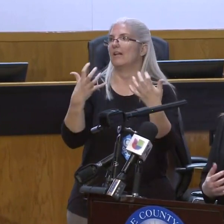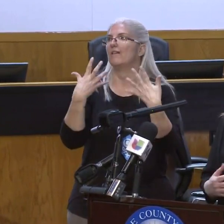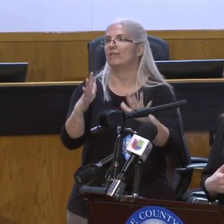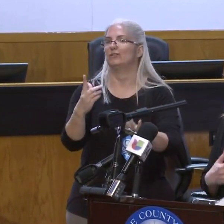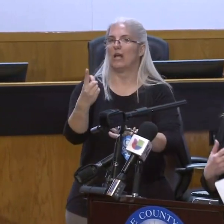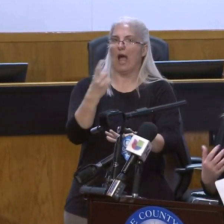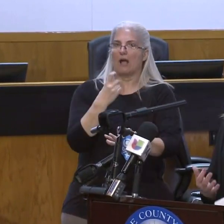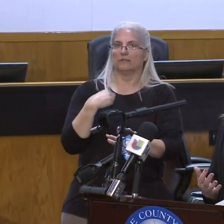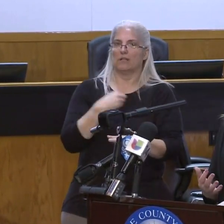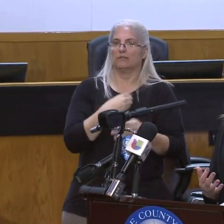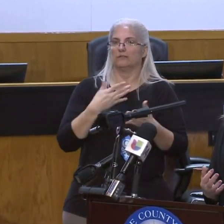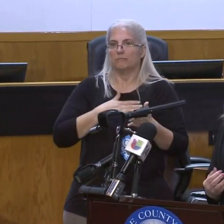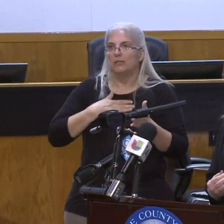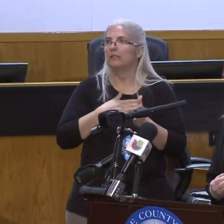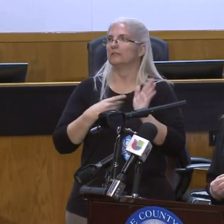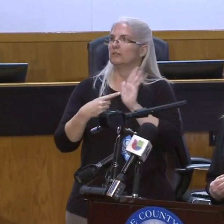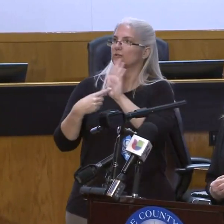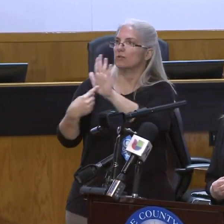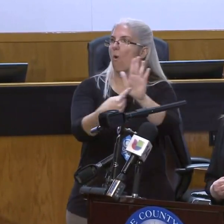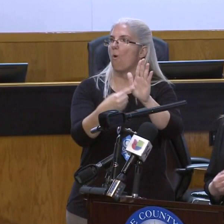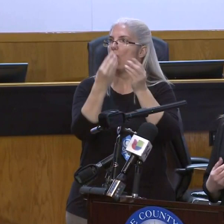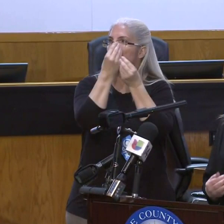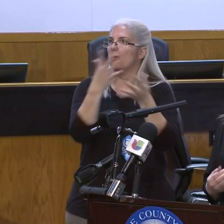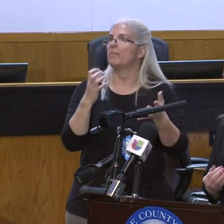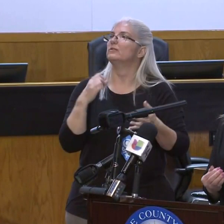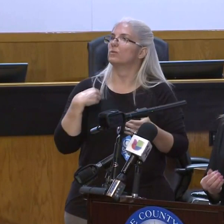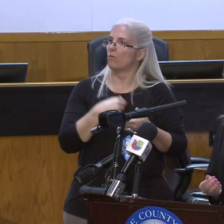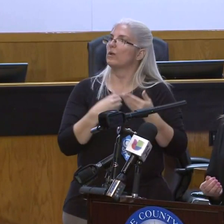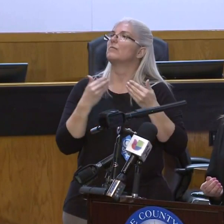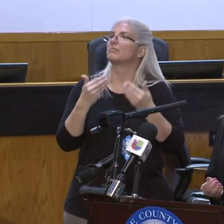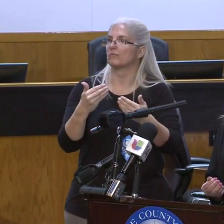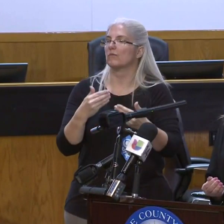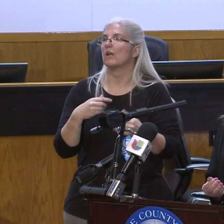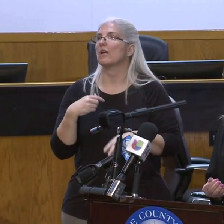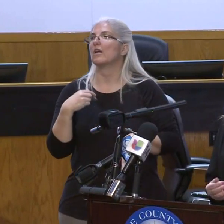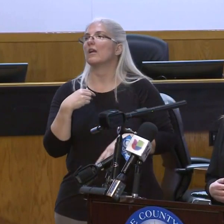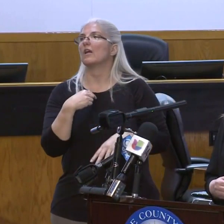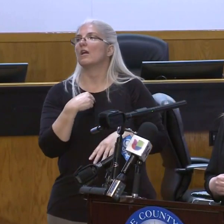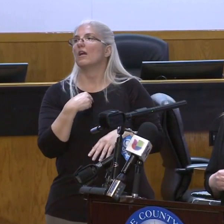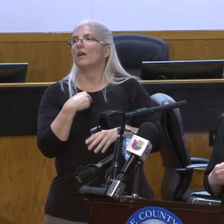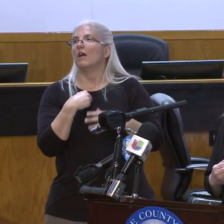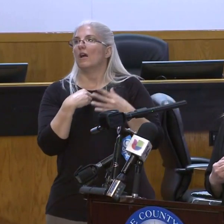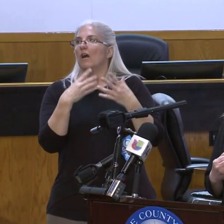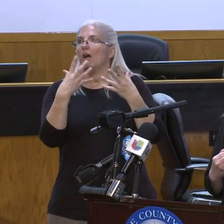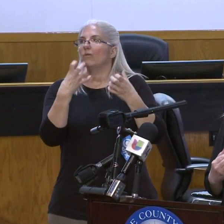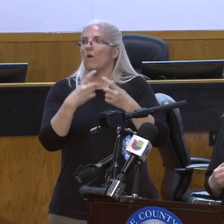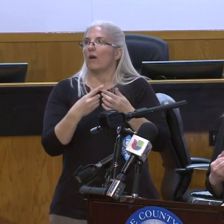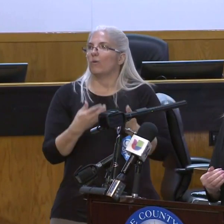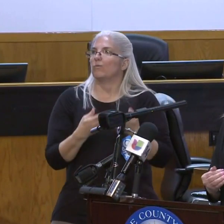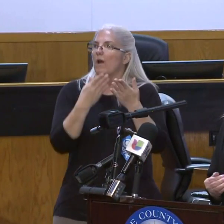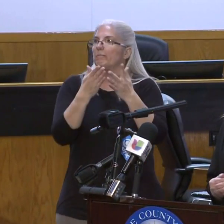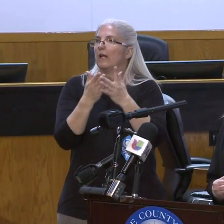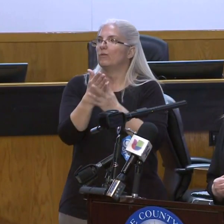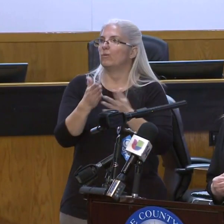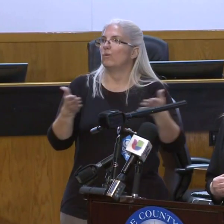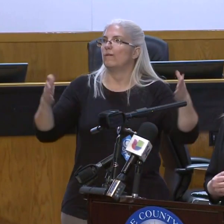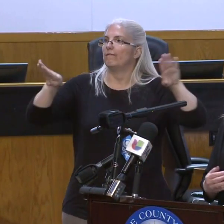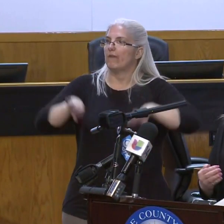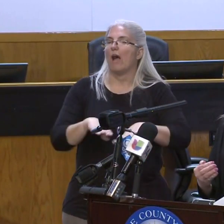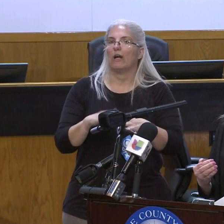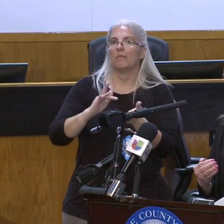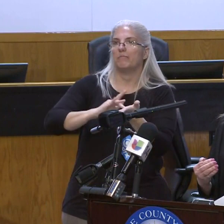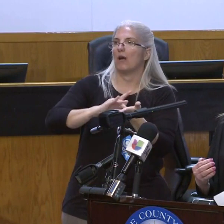can help. And so one of the points that I wanted to raise is that through the Valley Medical Center Foundation, the VMC Foundation,